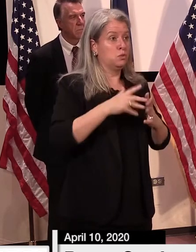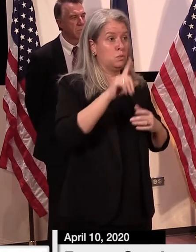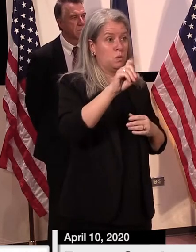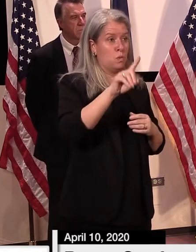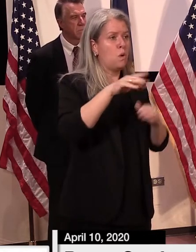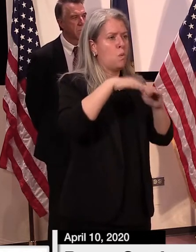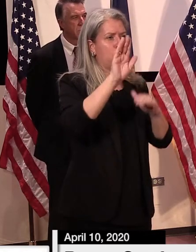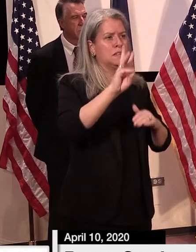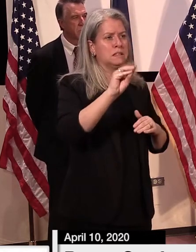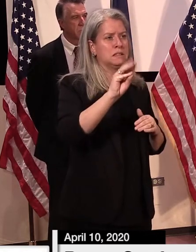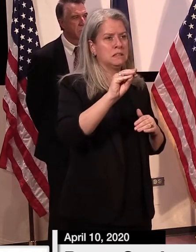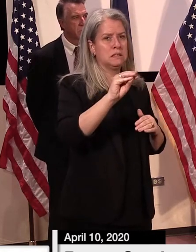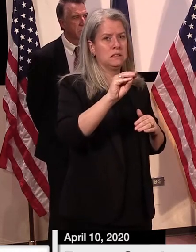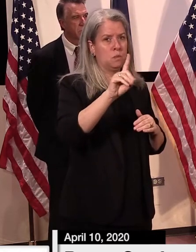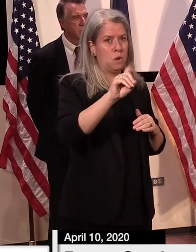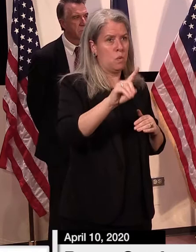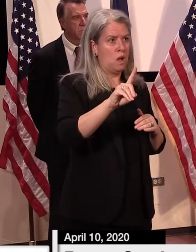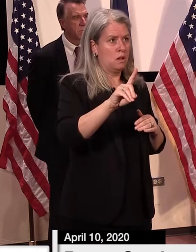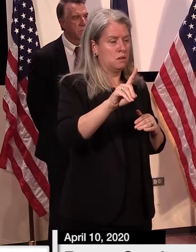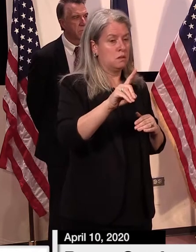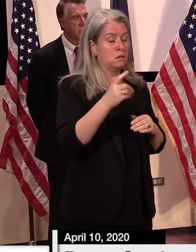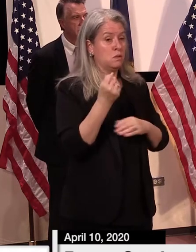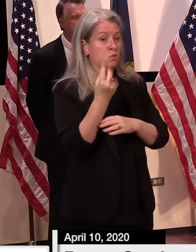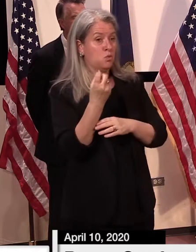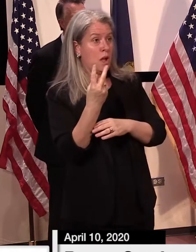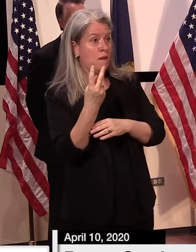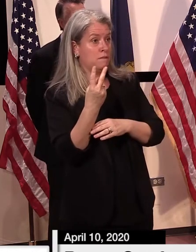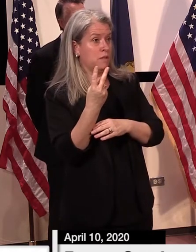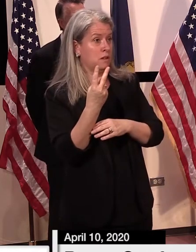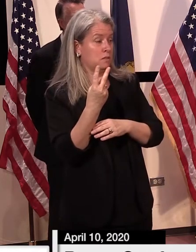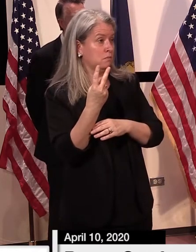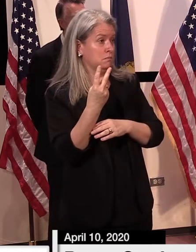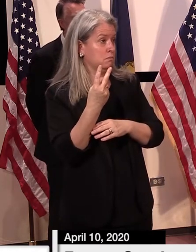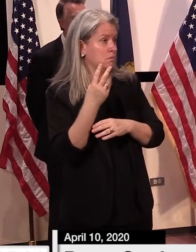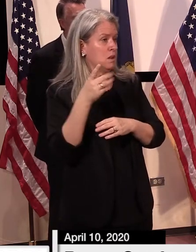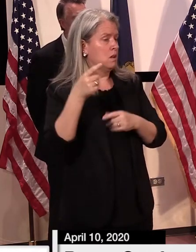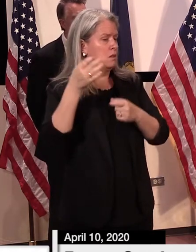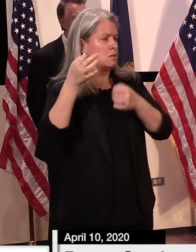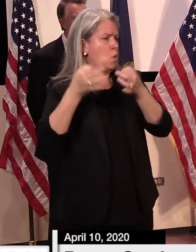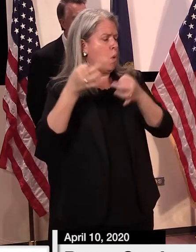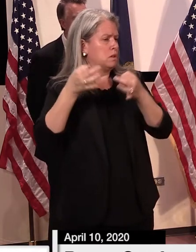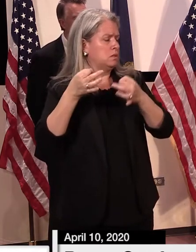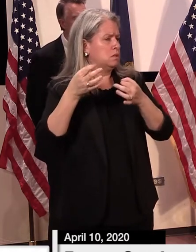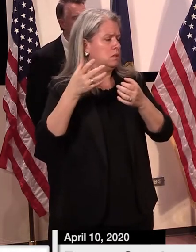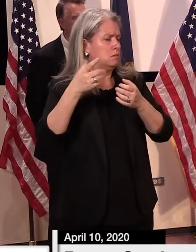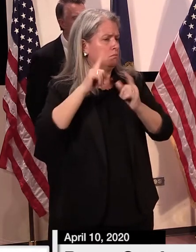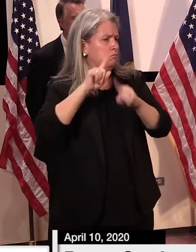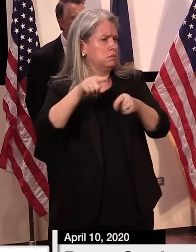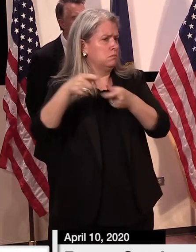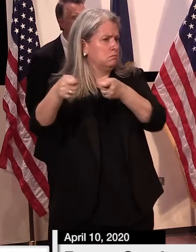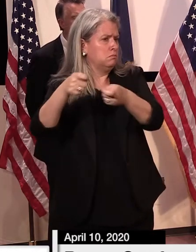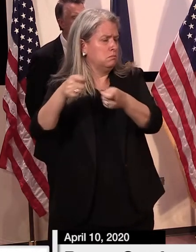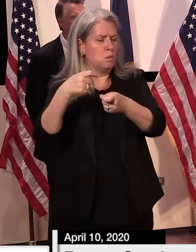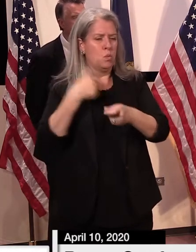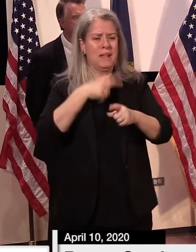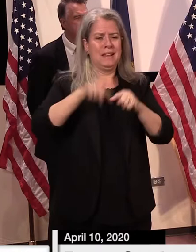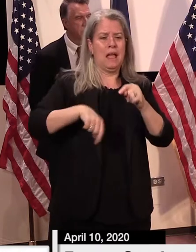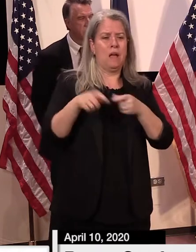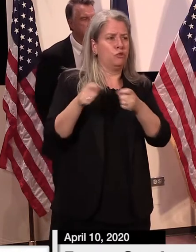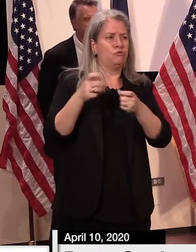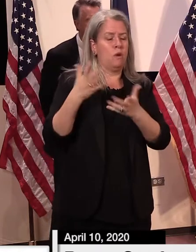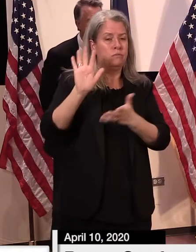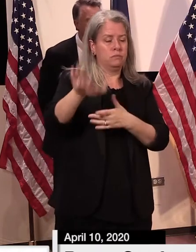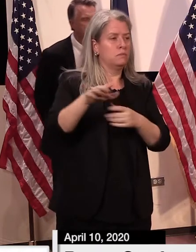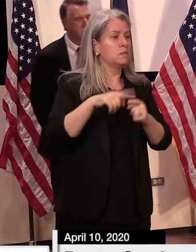60 years old. 12 are detained by the courts. We don't have anything to say about that. But in that